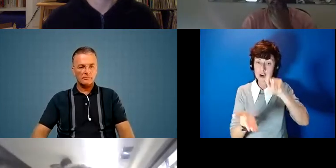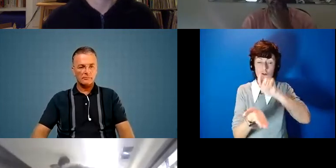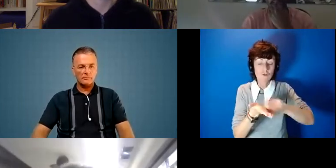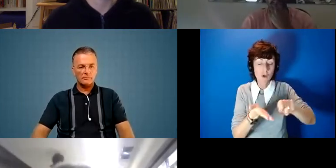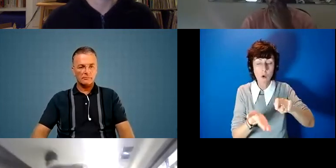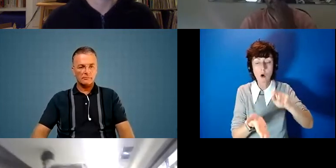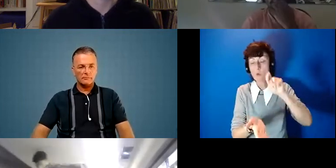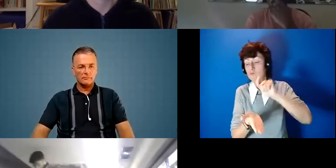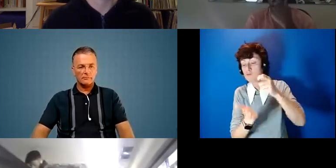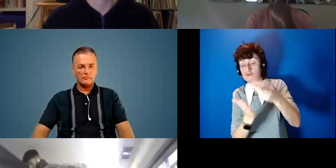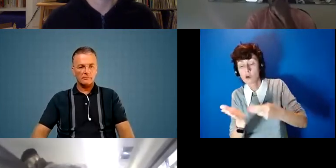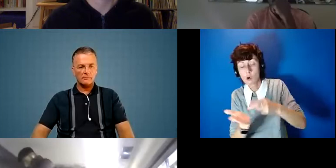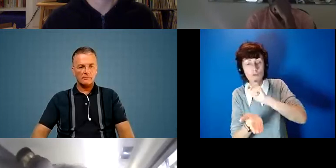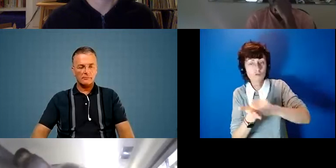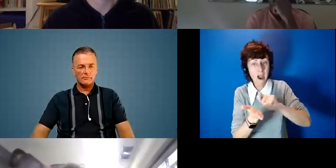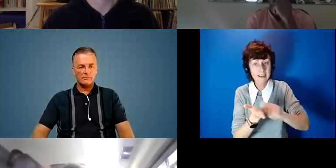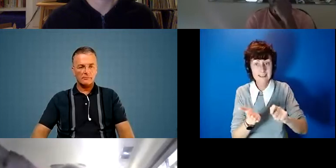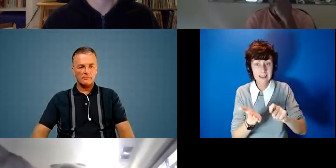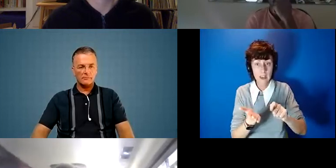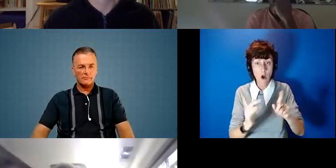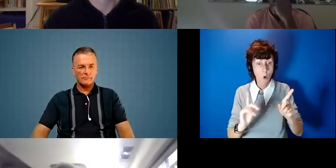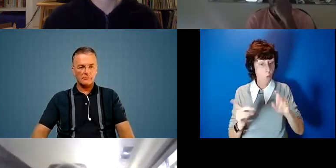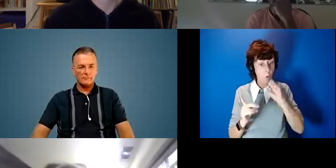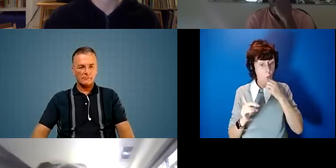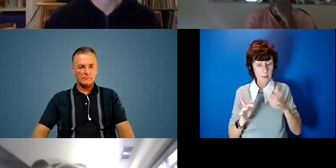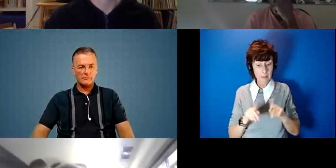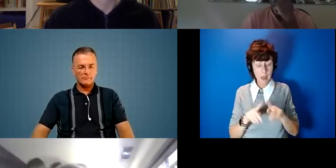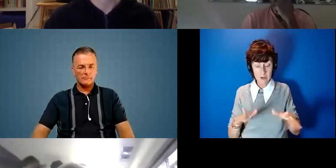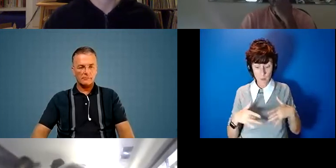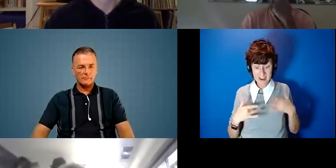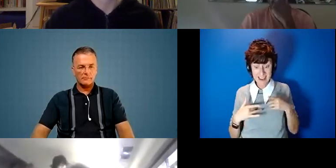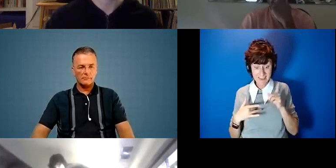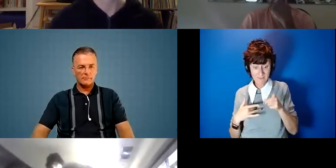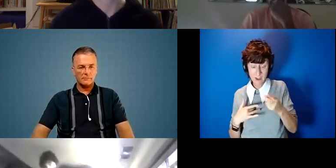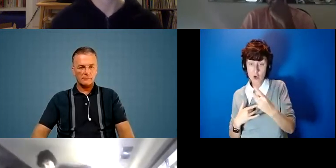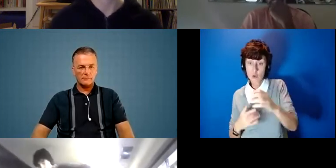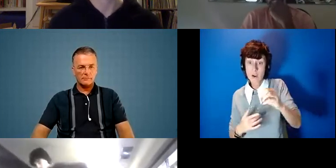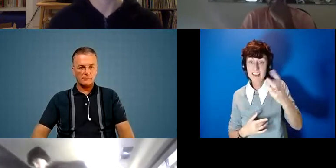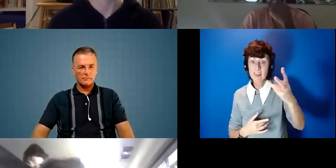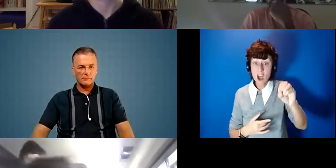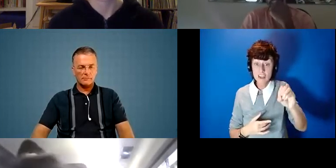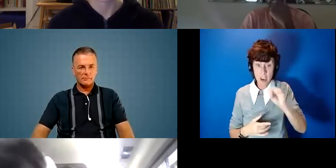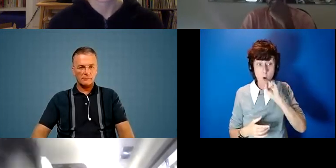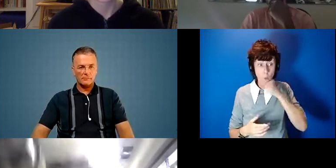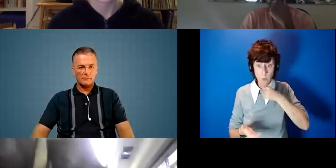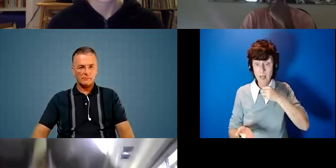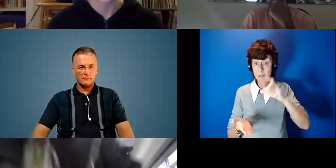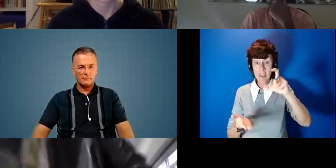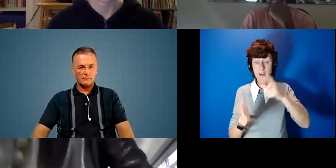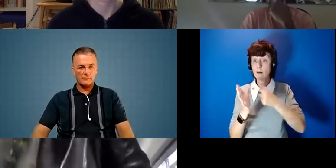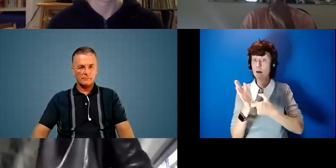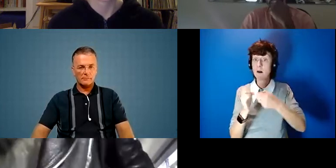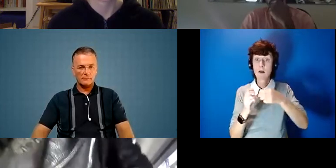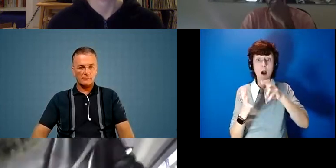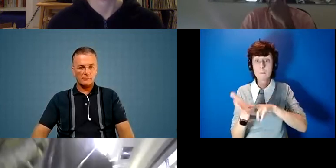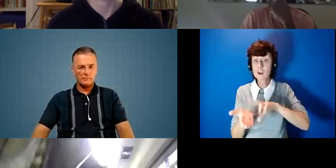what it's going to be like to live where they live in 2030 because we will be carbon neutral so it's been it's been